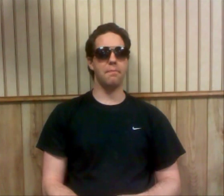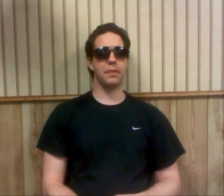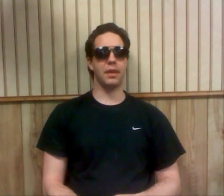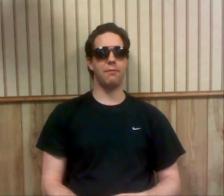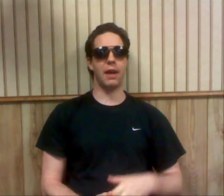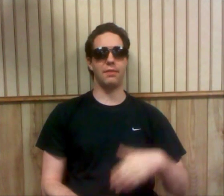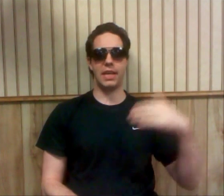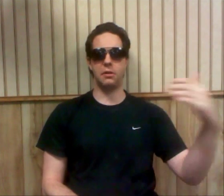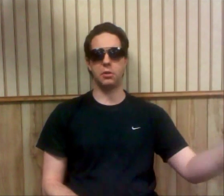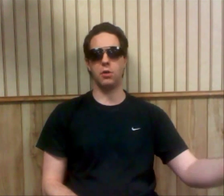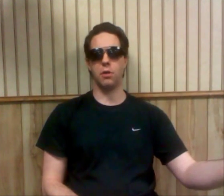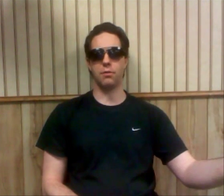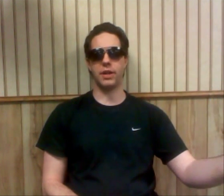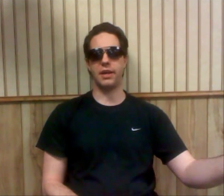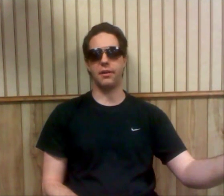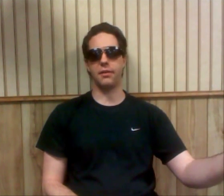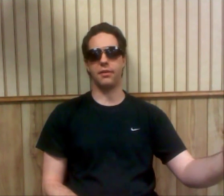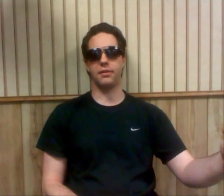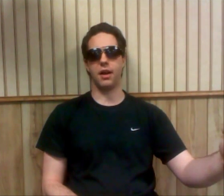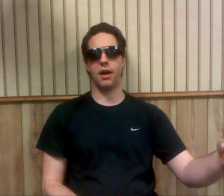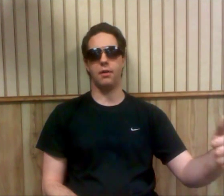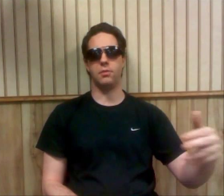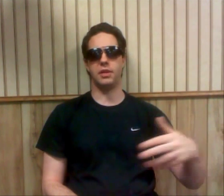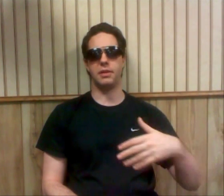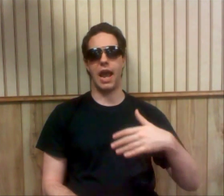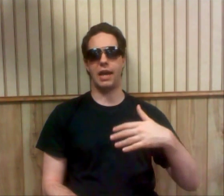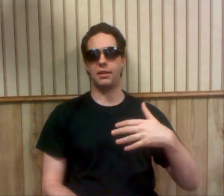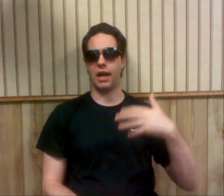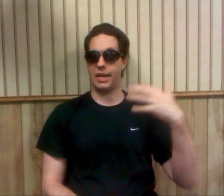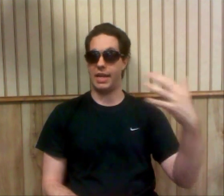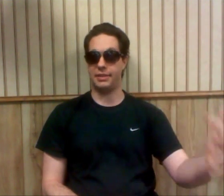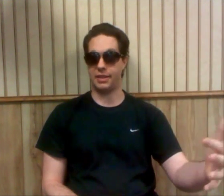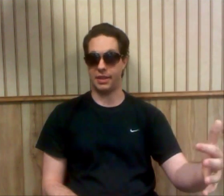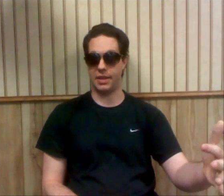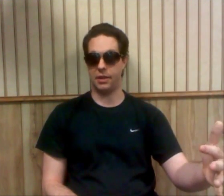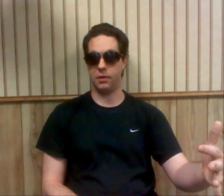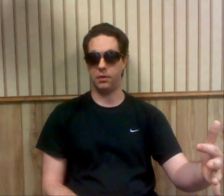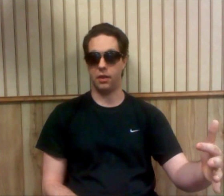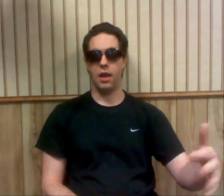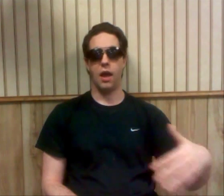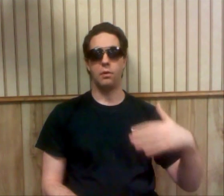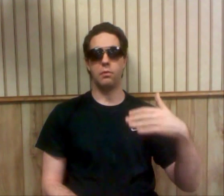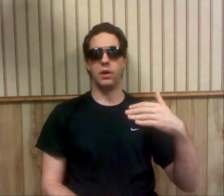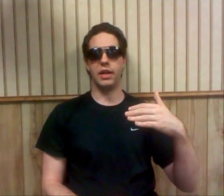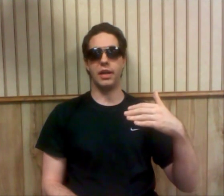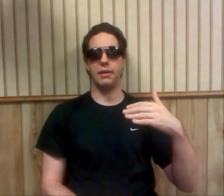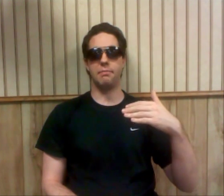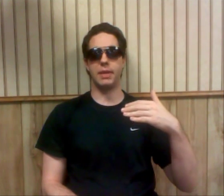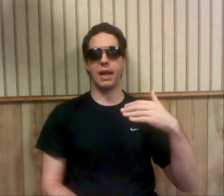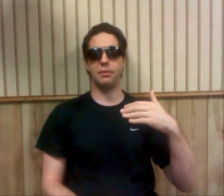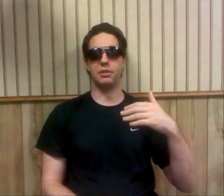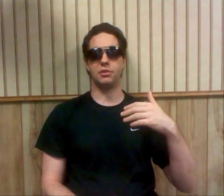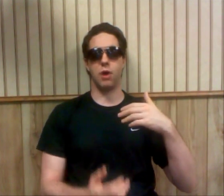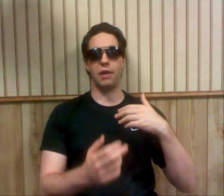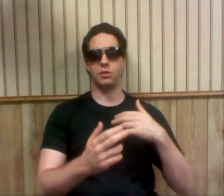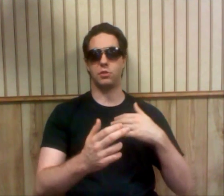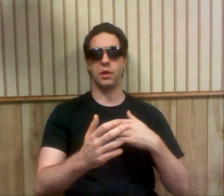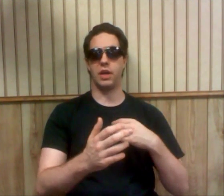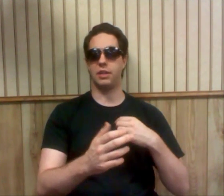If we have the heel go over here, would it add a lot of heat to the heel? Would it be able to drive storylines